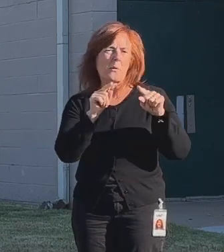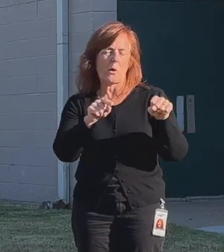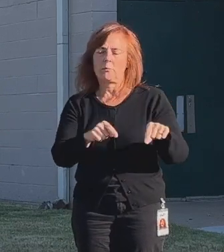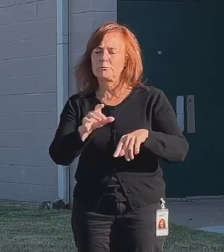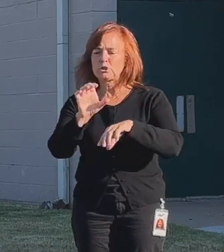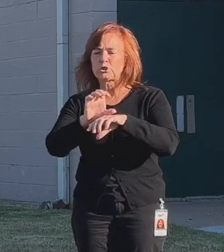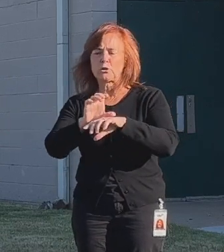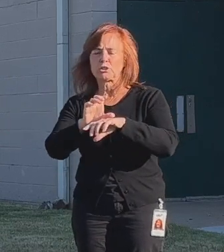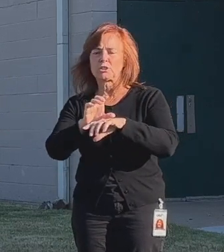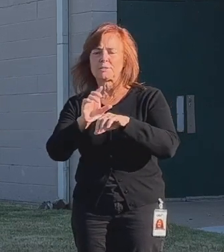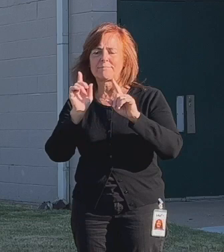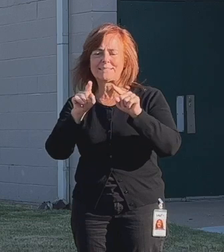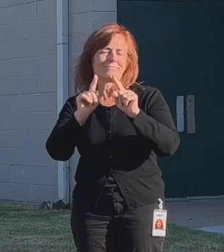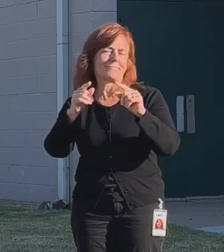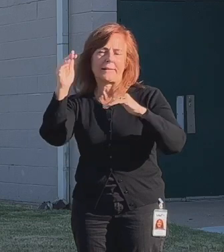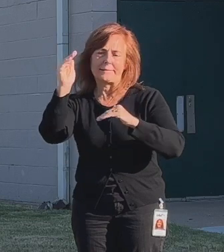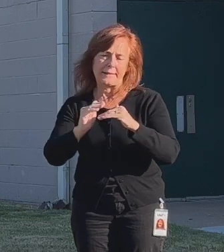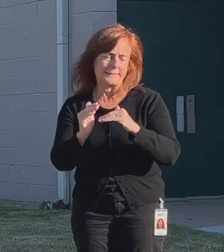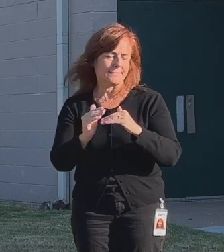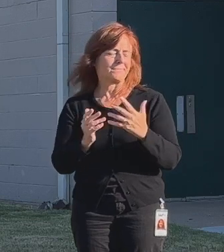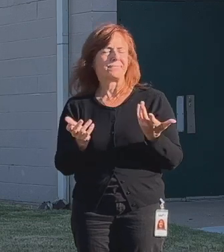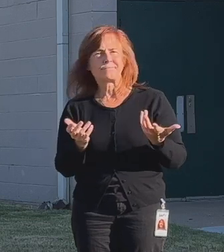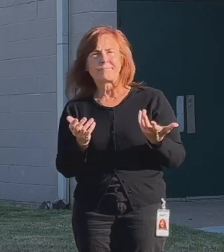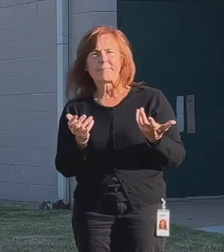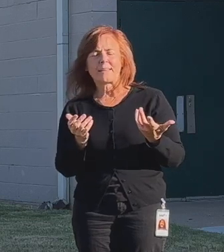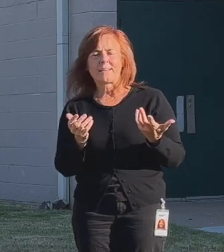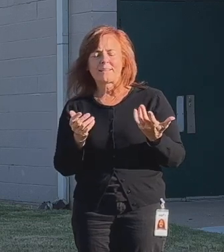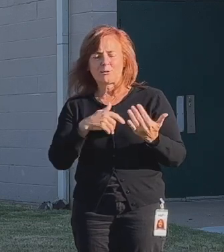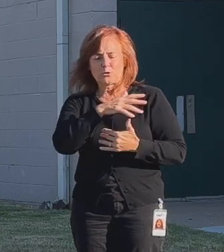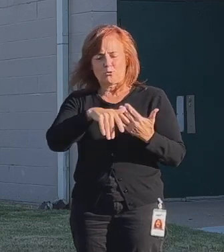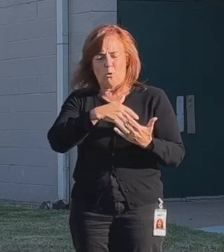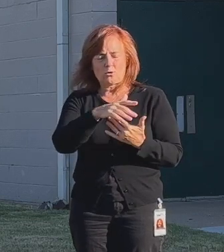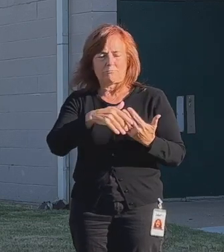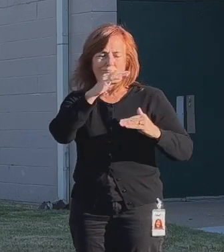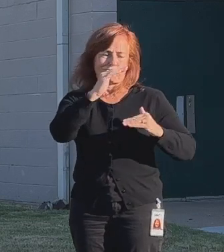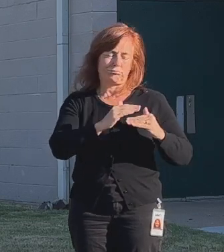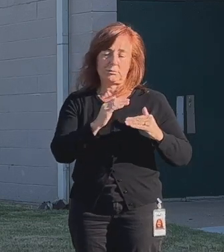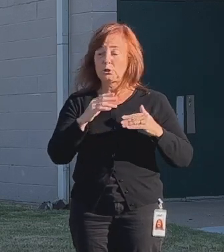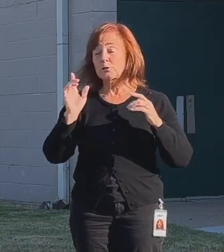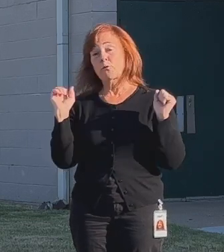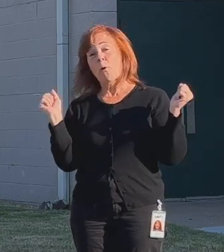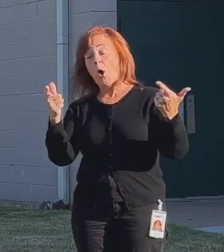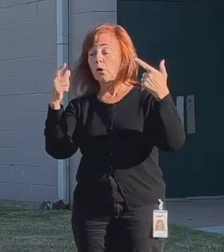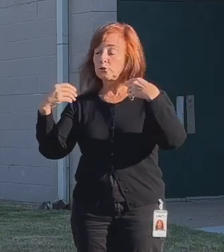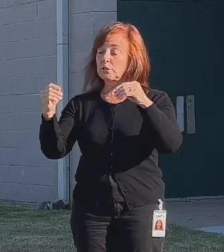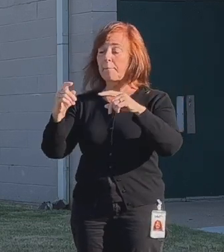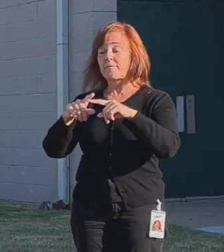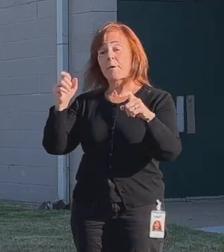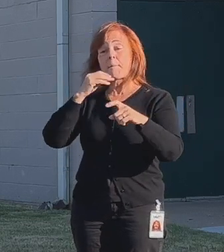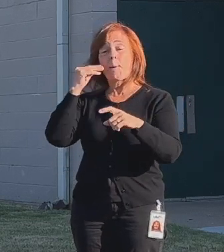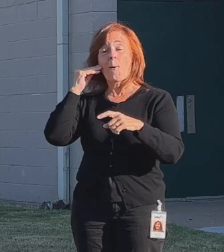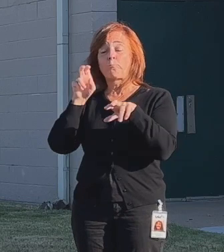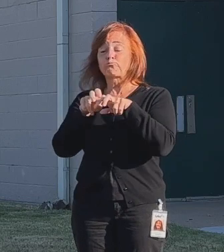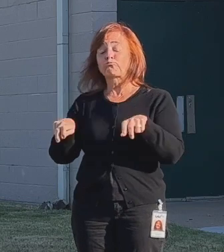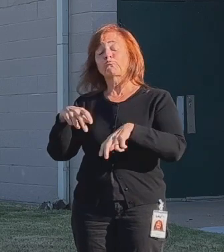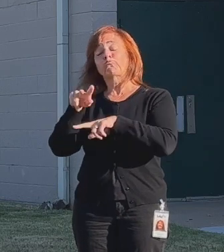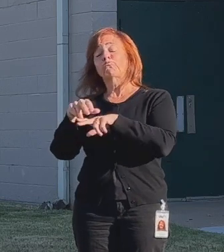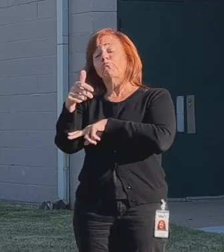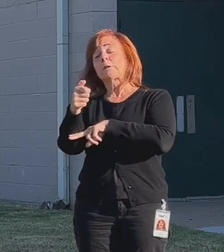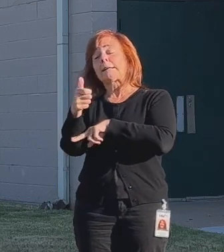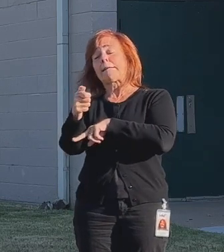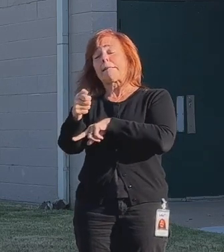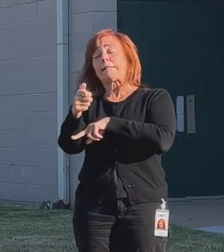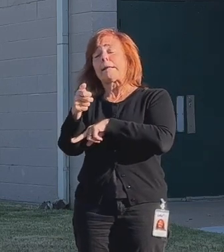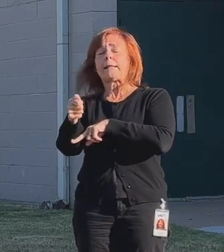attendance is down. You can do all your shopping from home and not